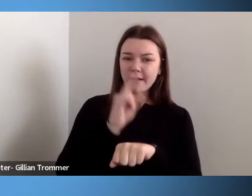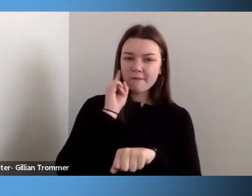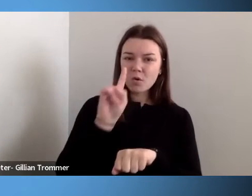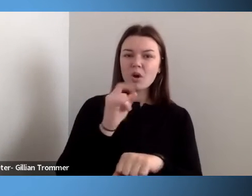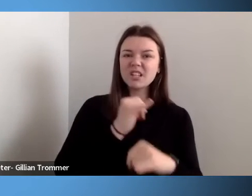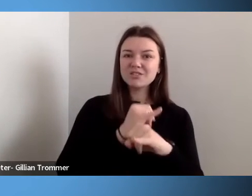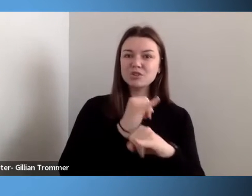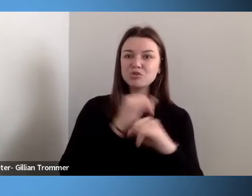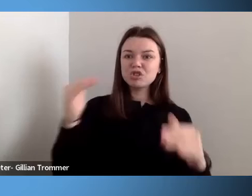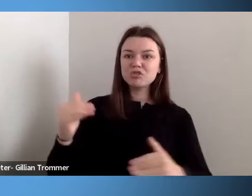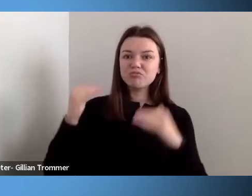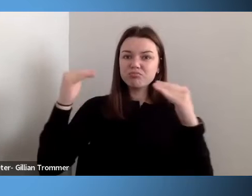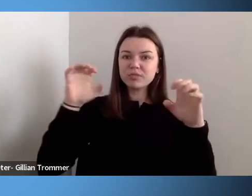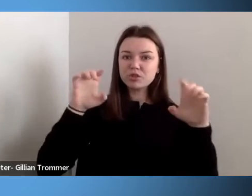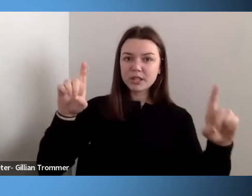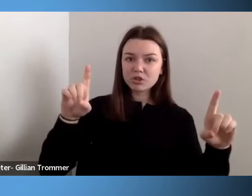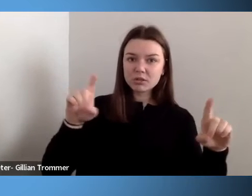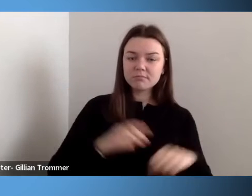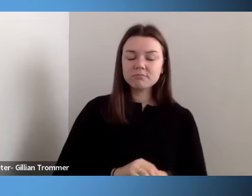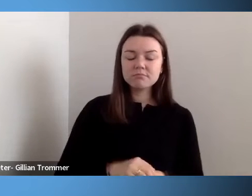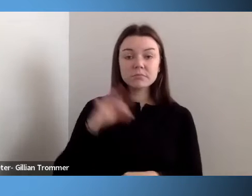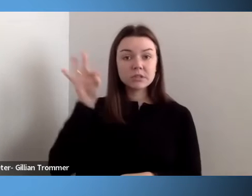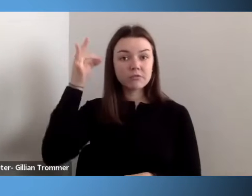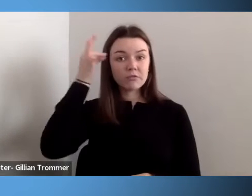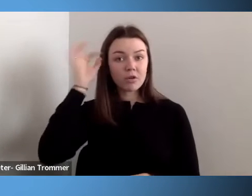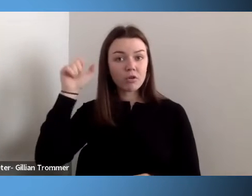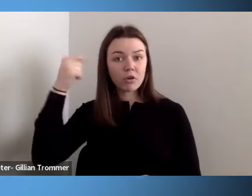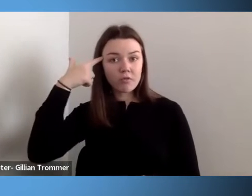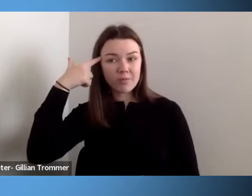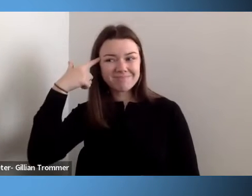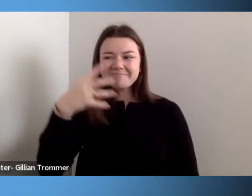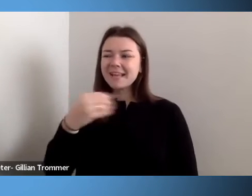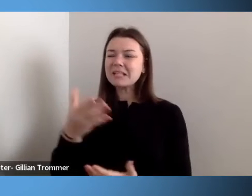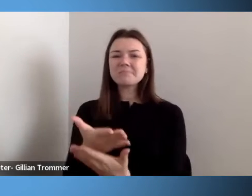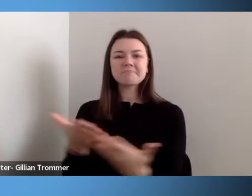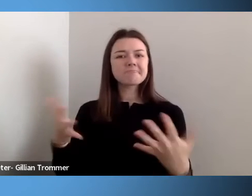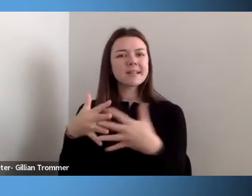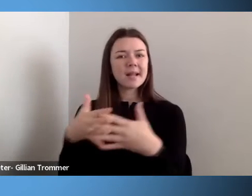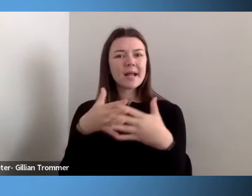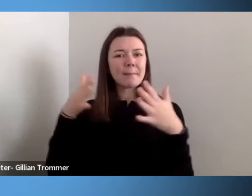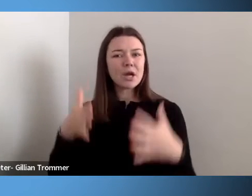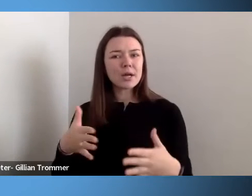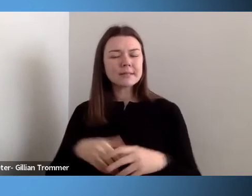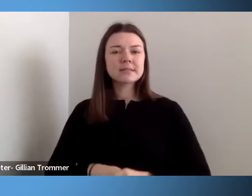and fellow Americans, we must simply lead by example.